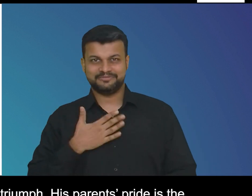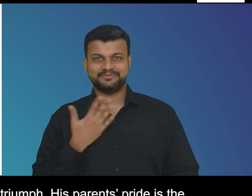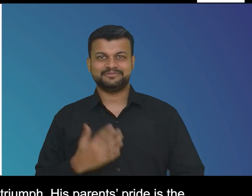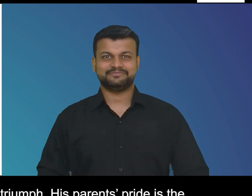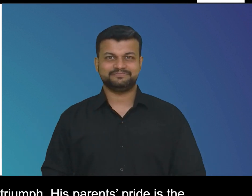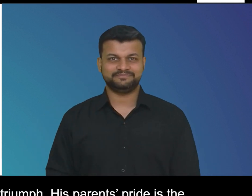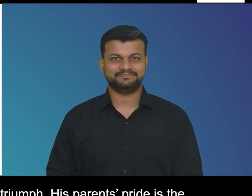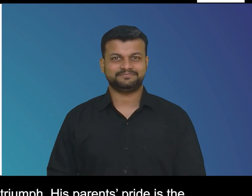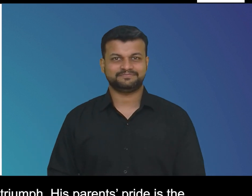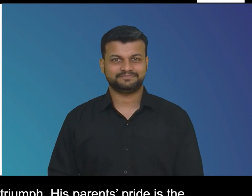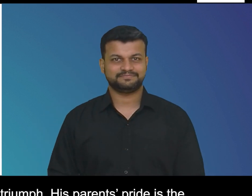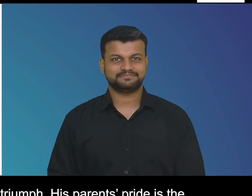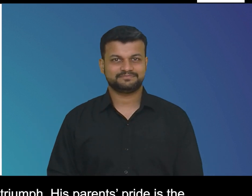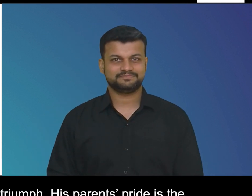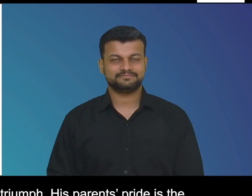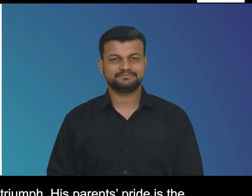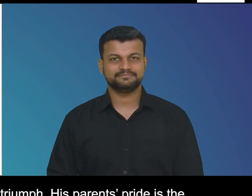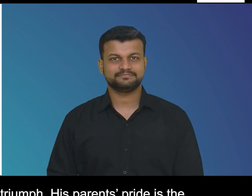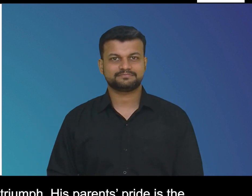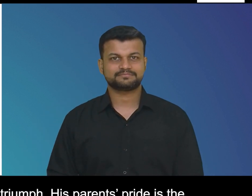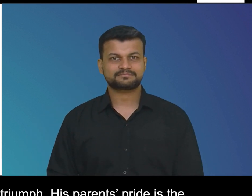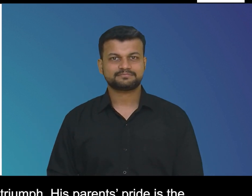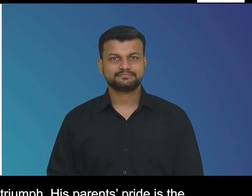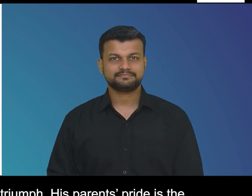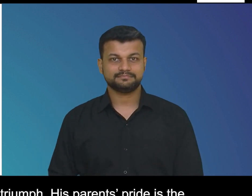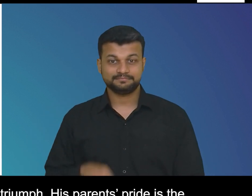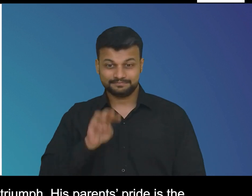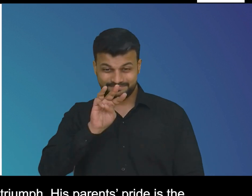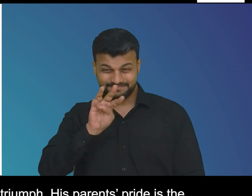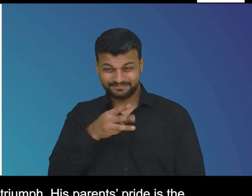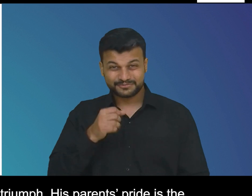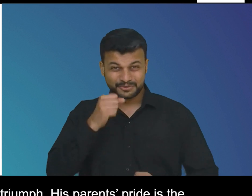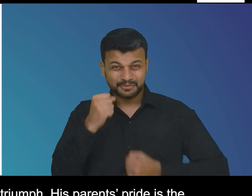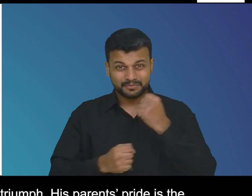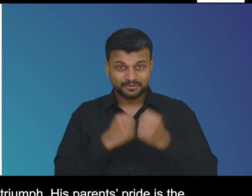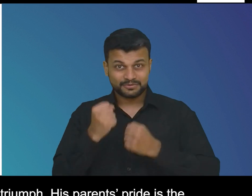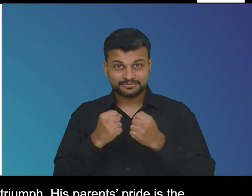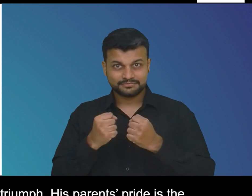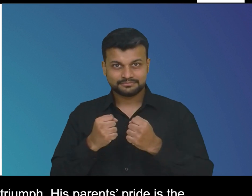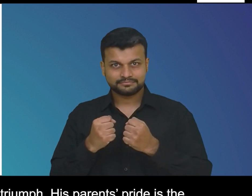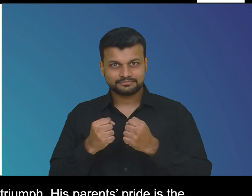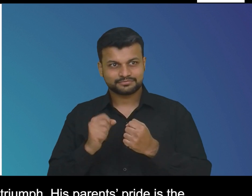is his parents triumph his parents pride is the nation's pride